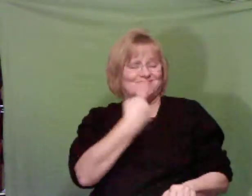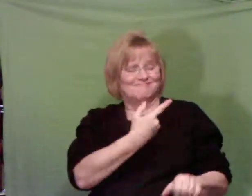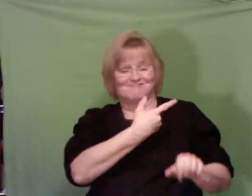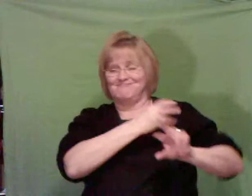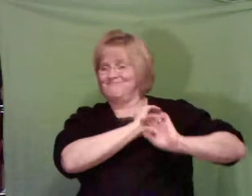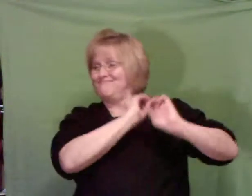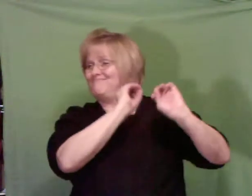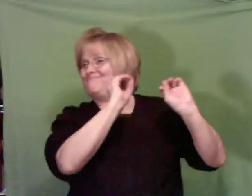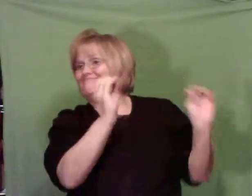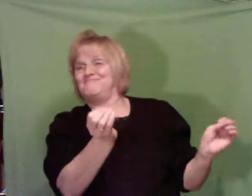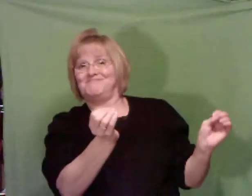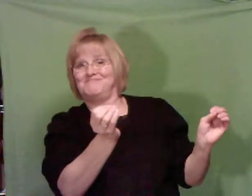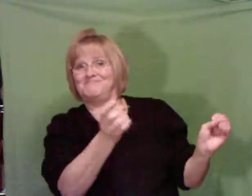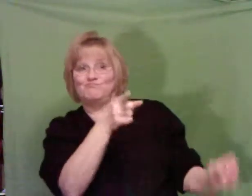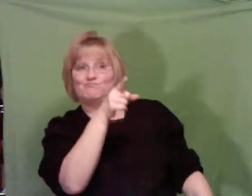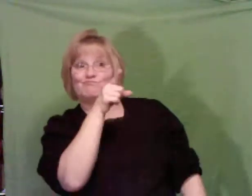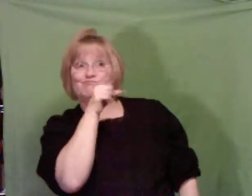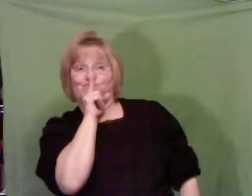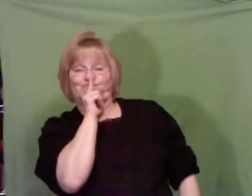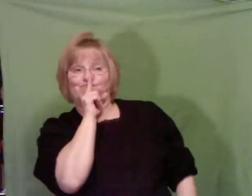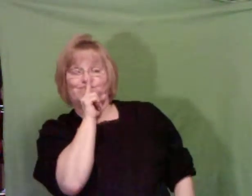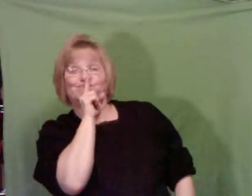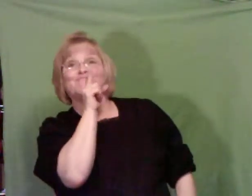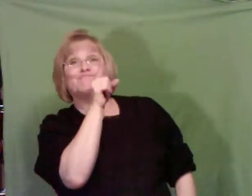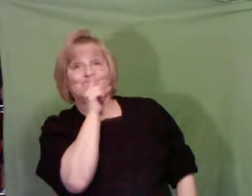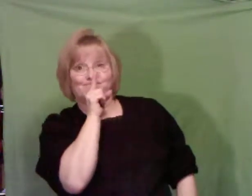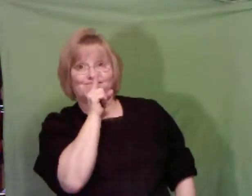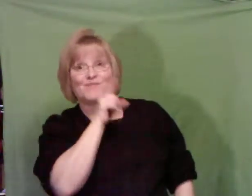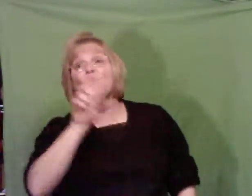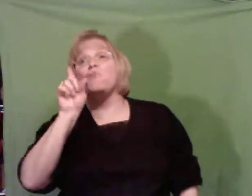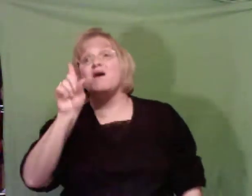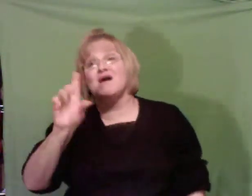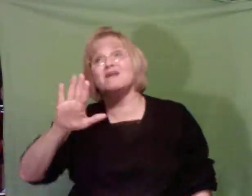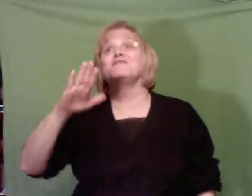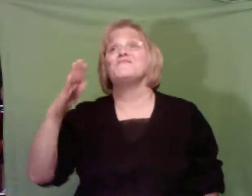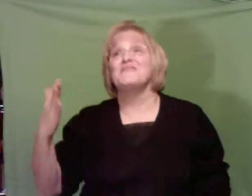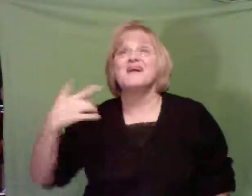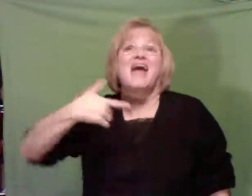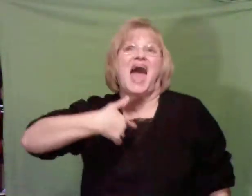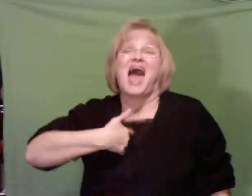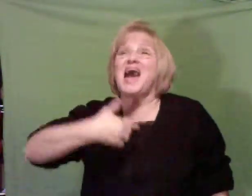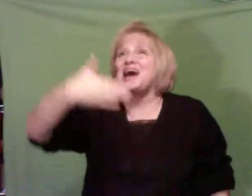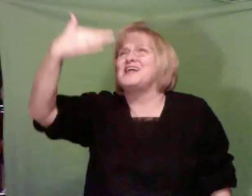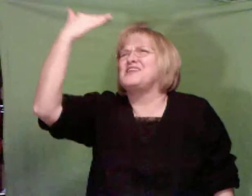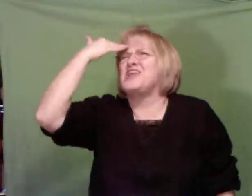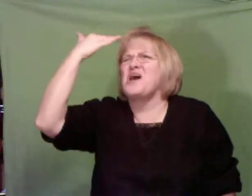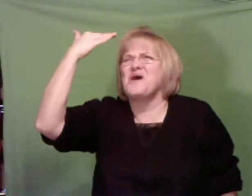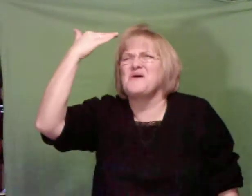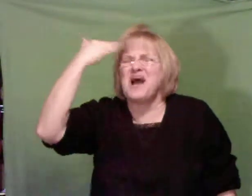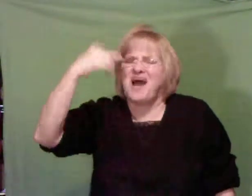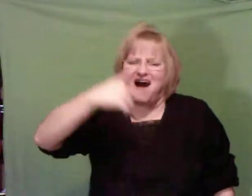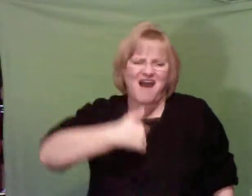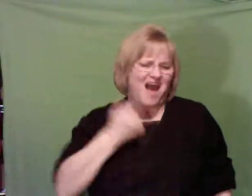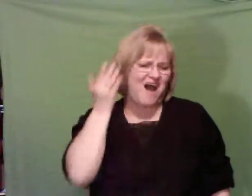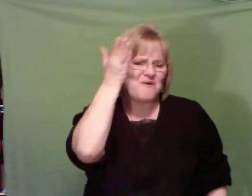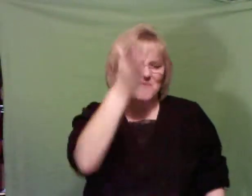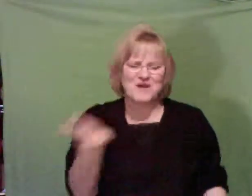given speech. But there's one thing that I surely will repeat.